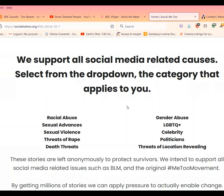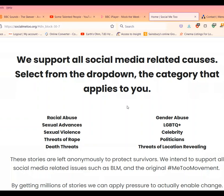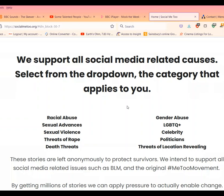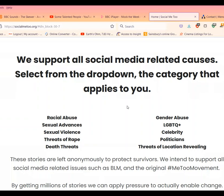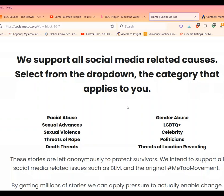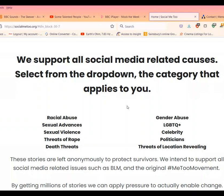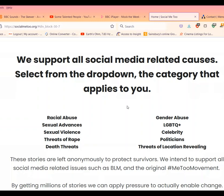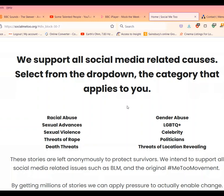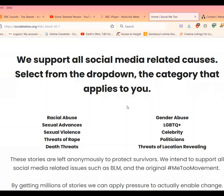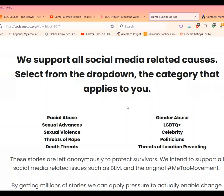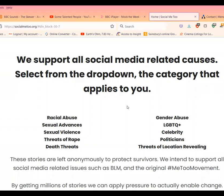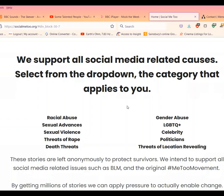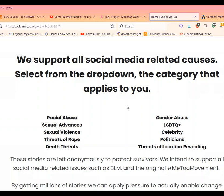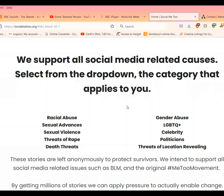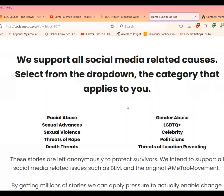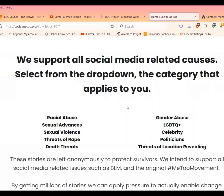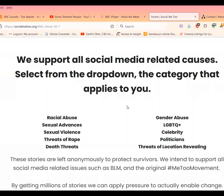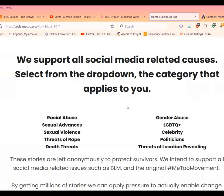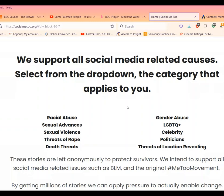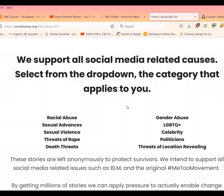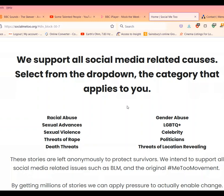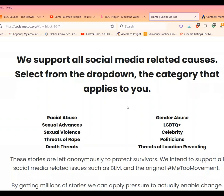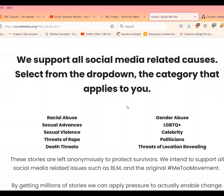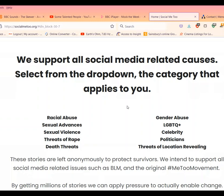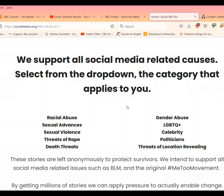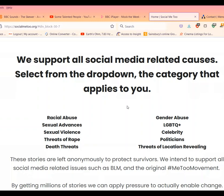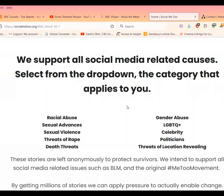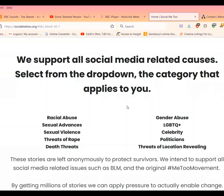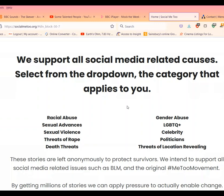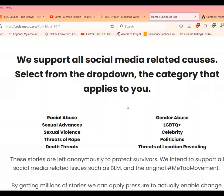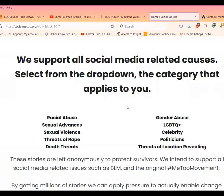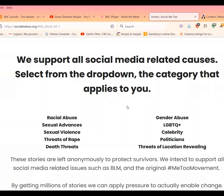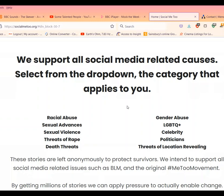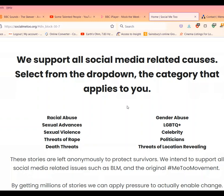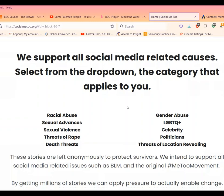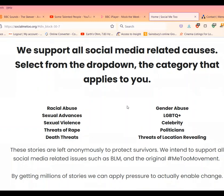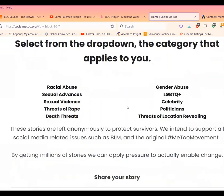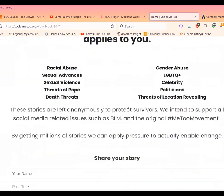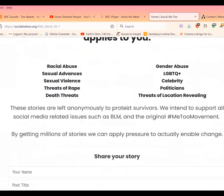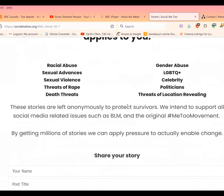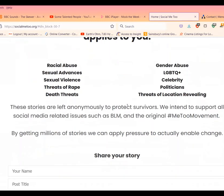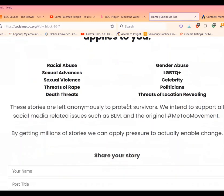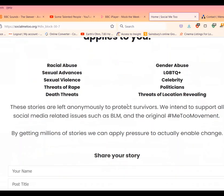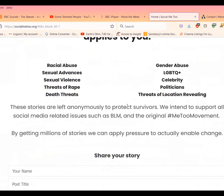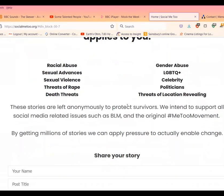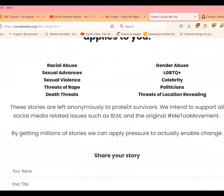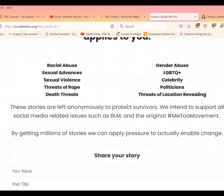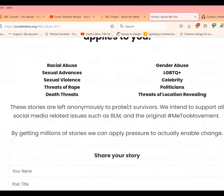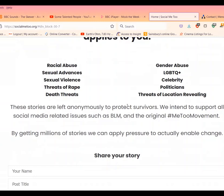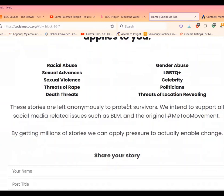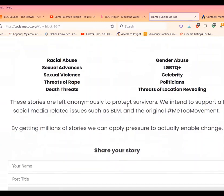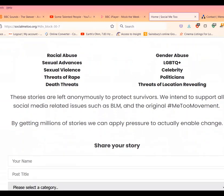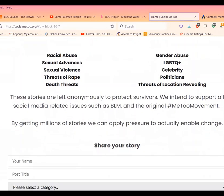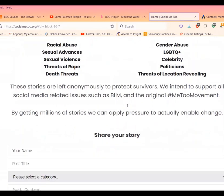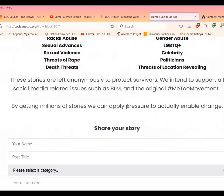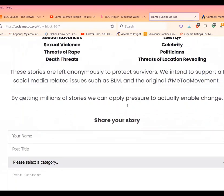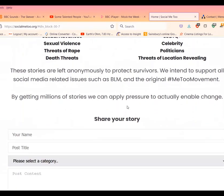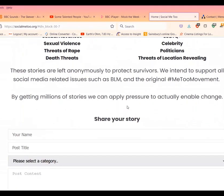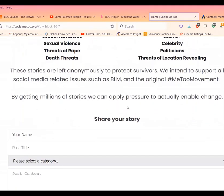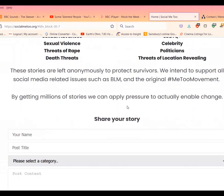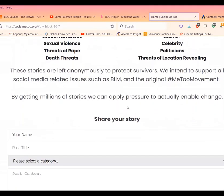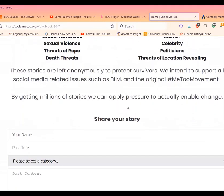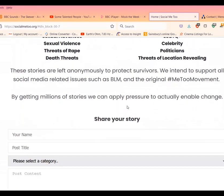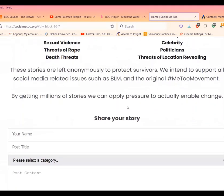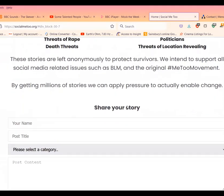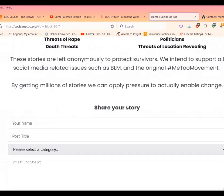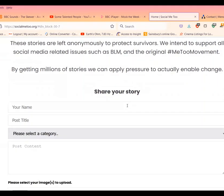want to collect a million stories two million stories because it's happening to everyone here what